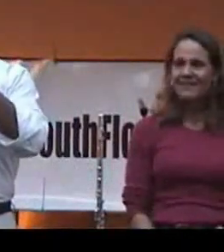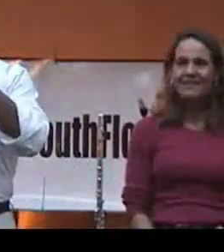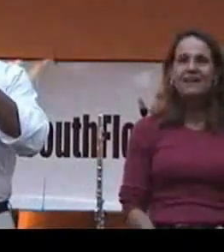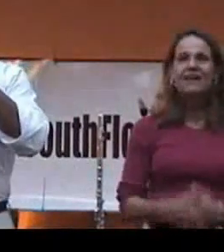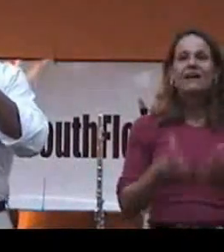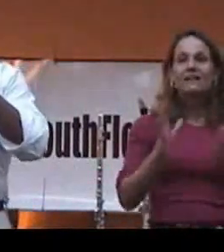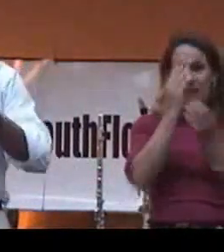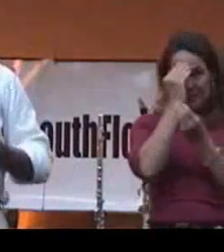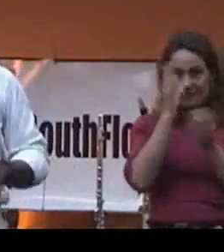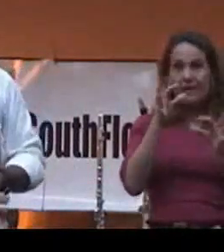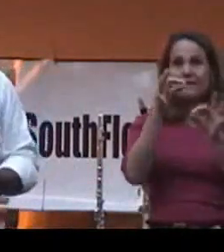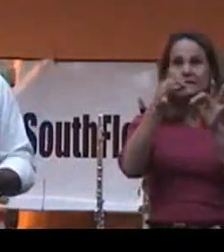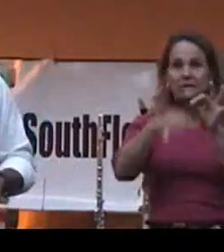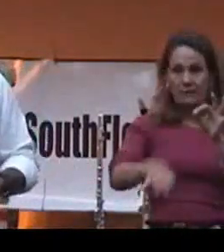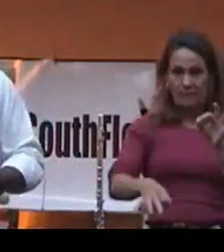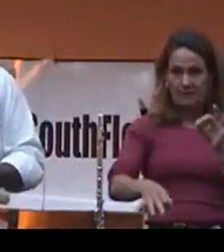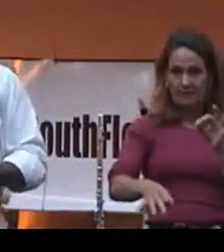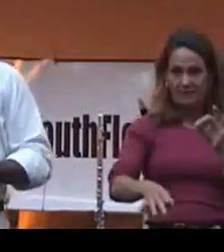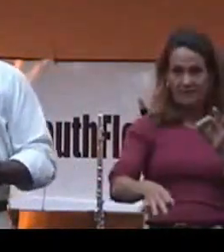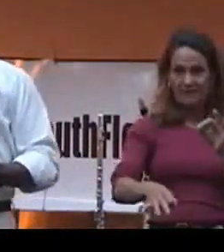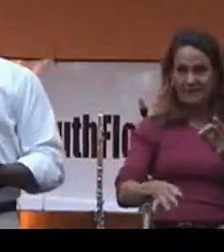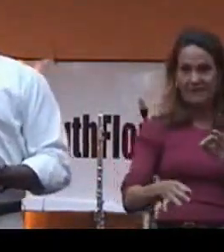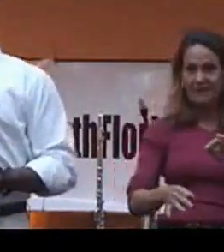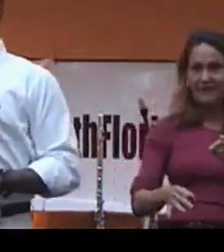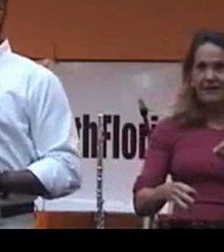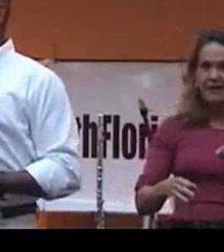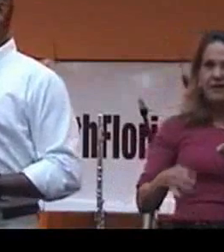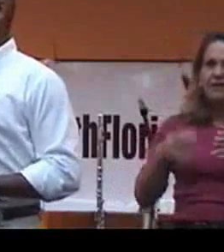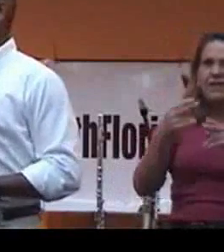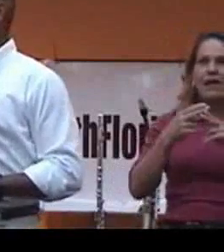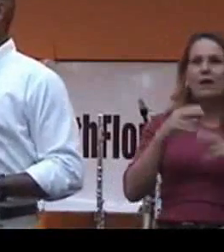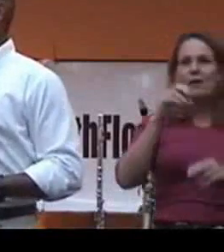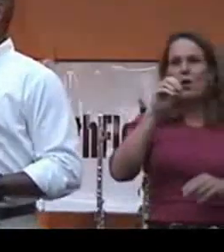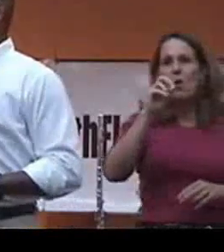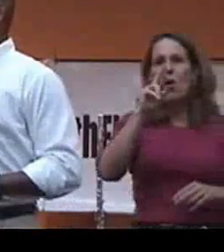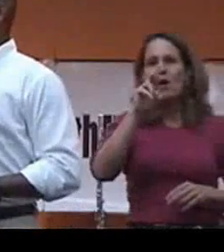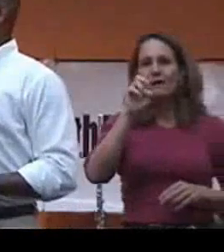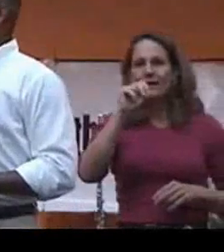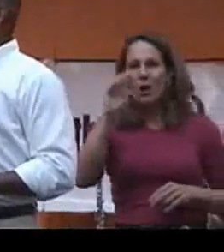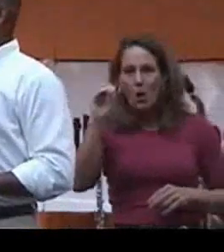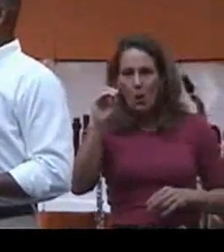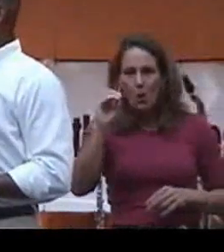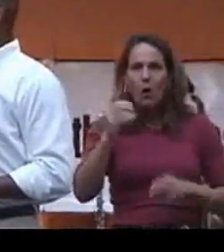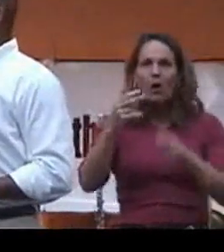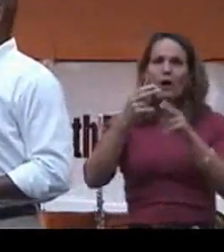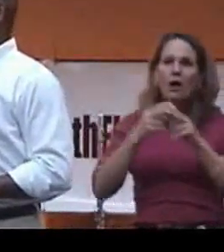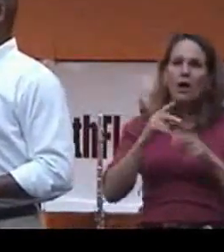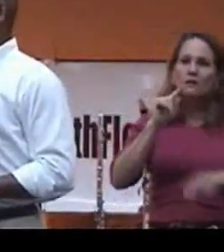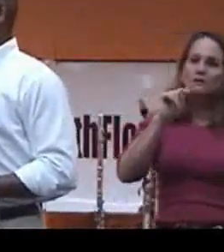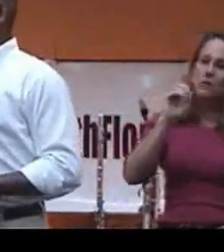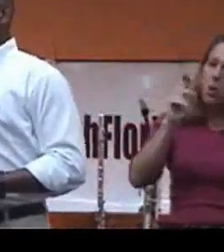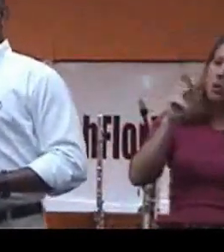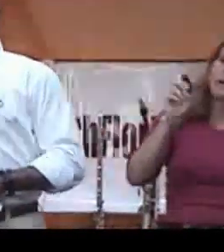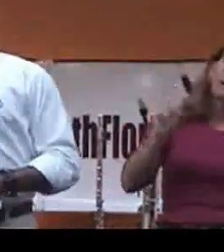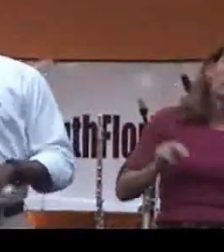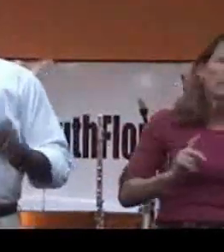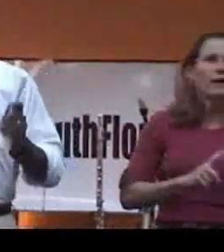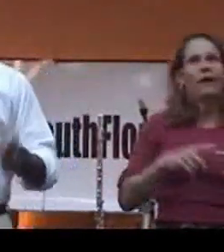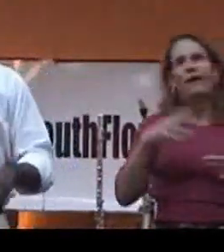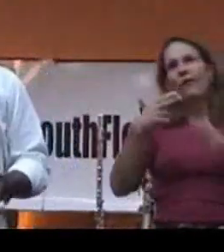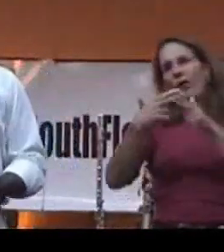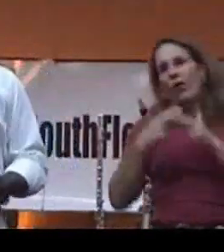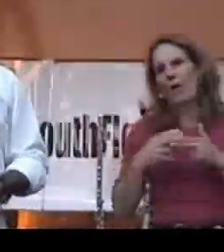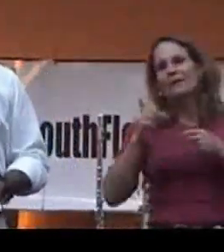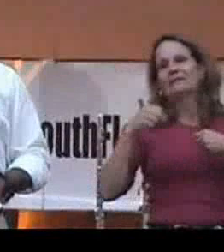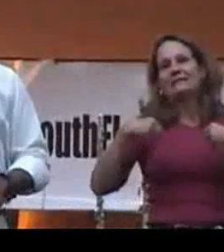Let me tell you very simply. I've been called an Oreo. I've been called a token. I've been